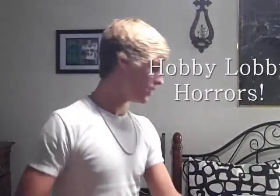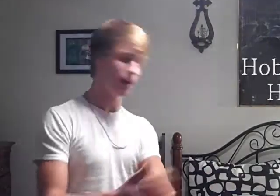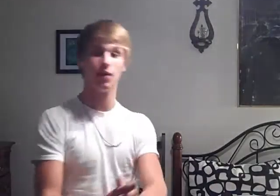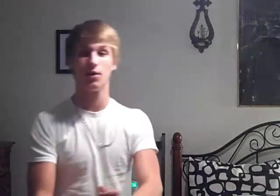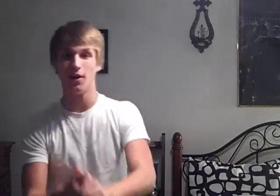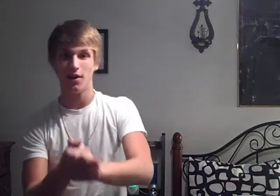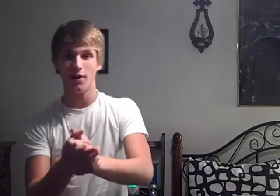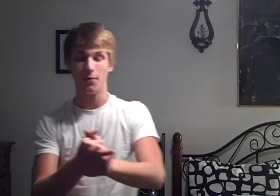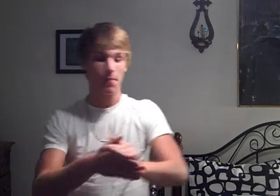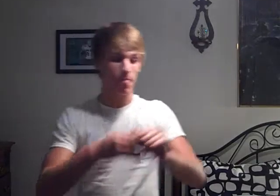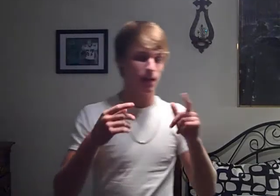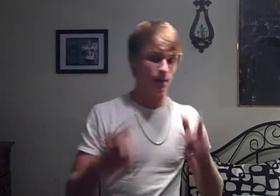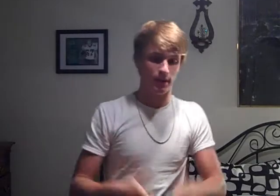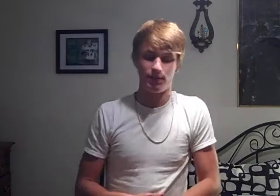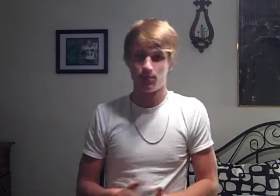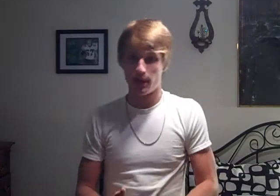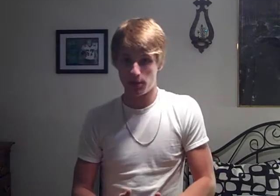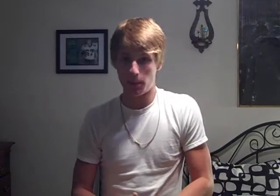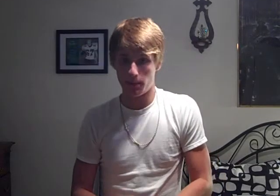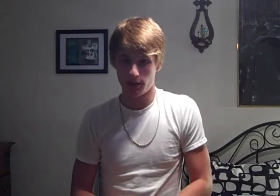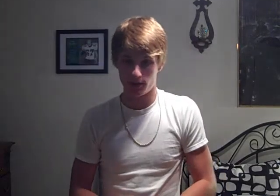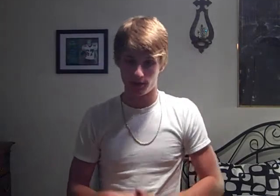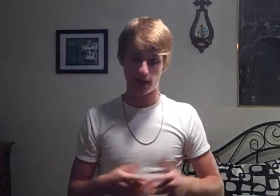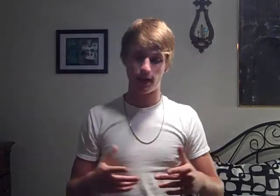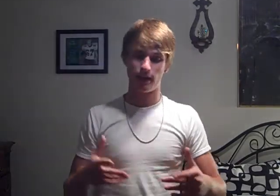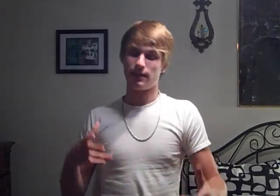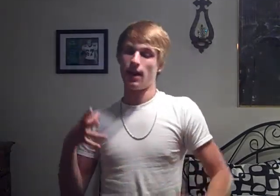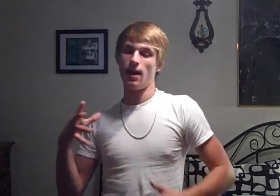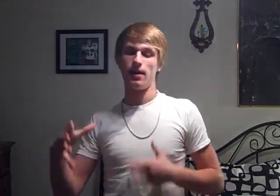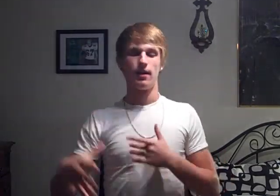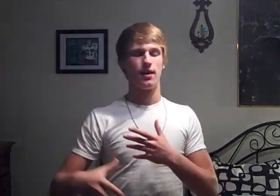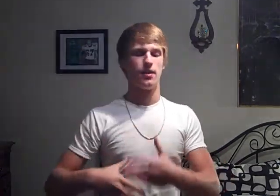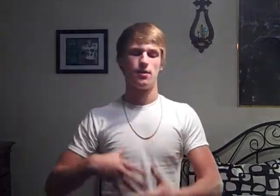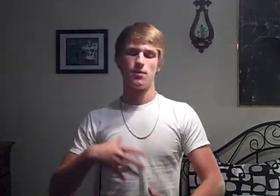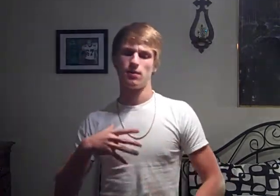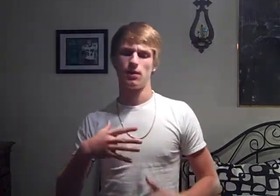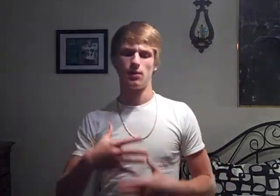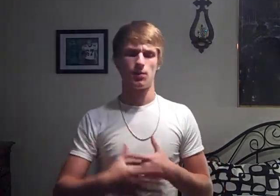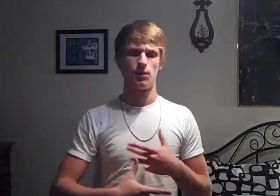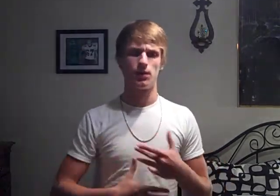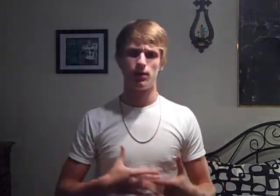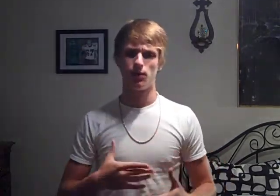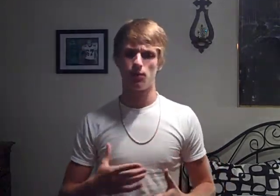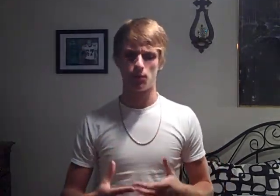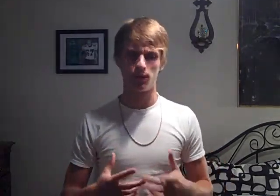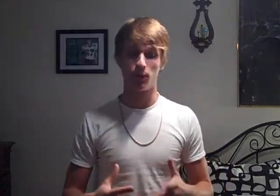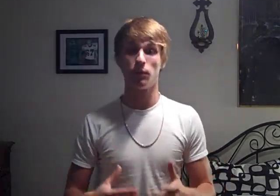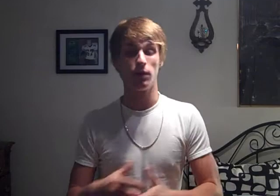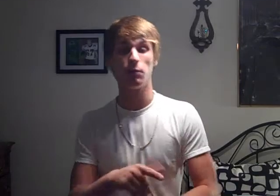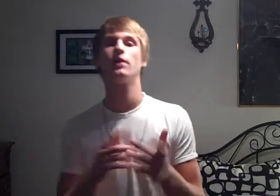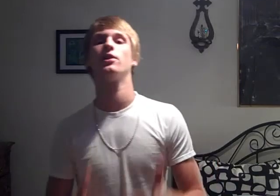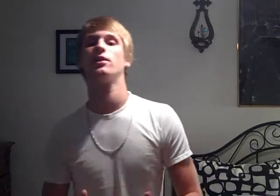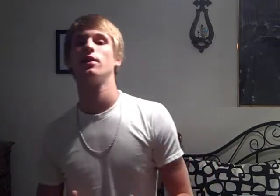Hello, uh, this is My Trippy Productions And I have a really, really, really, really, really good